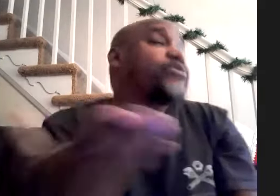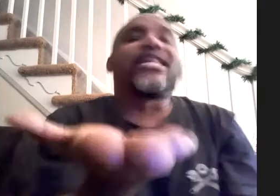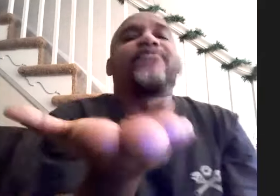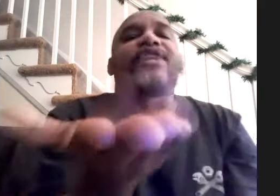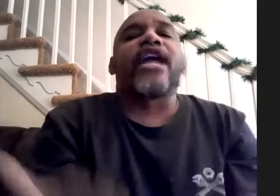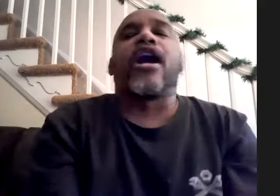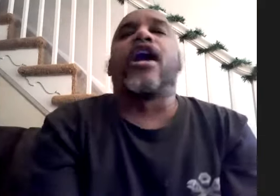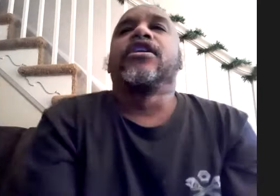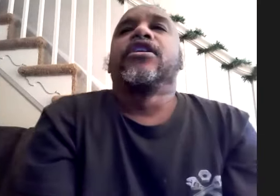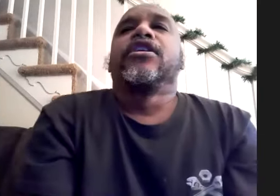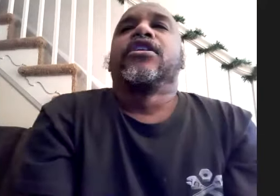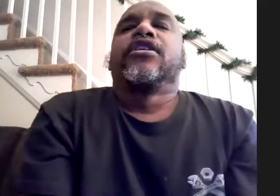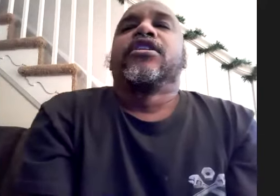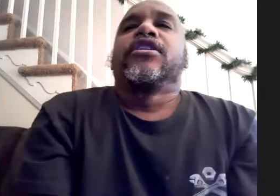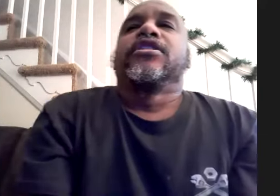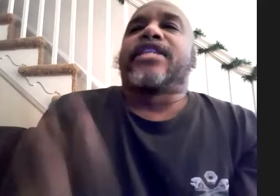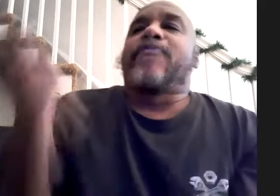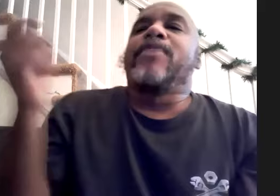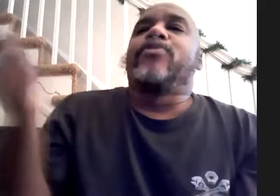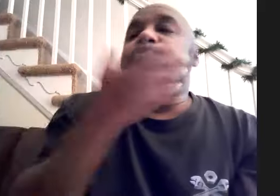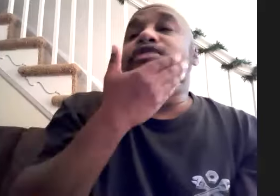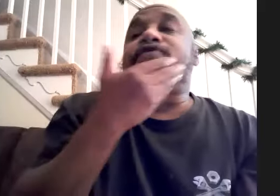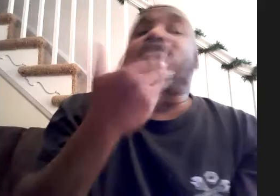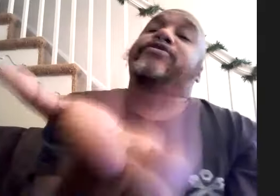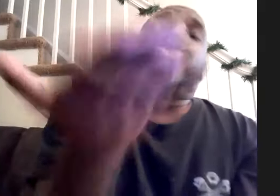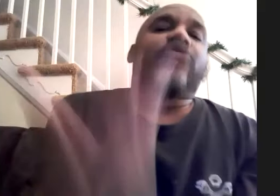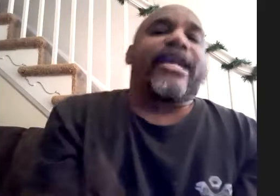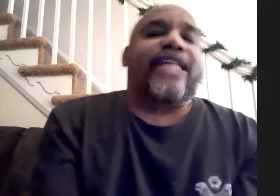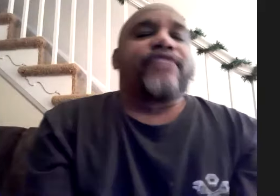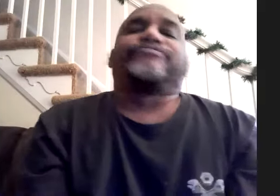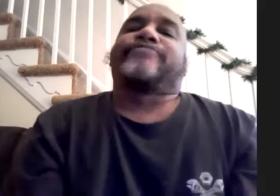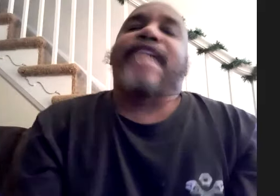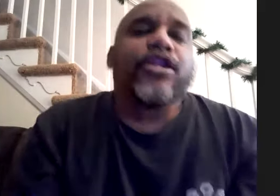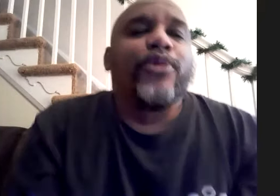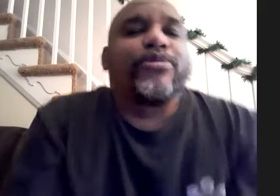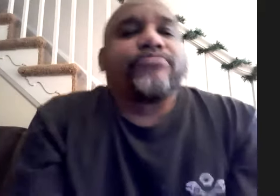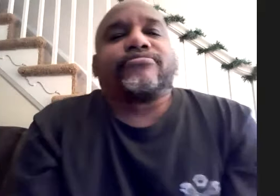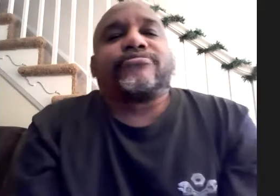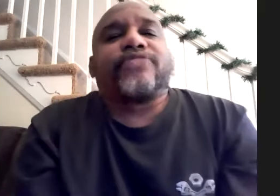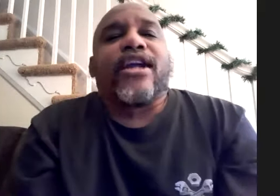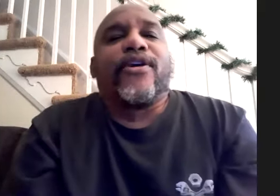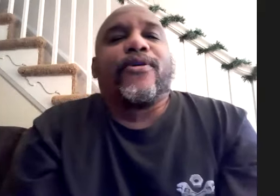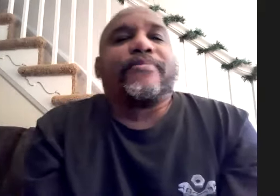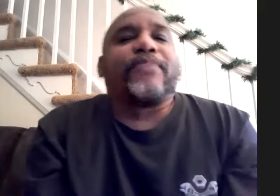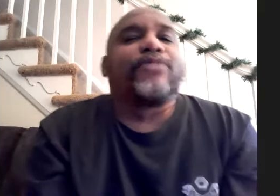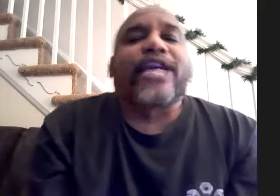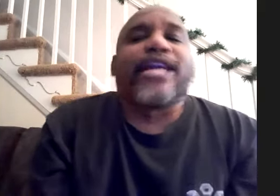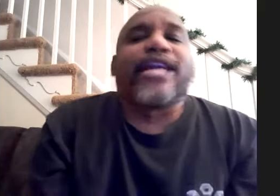was the same thing that uh that people would do with different like cool like that cantaloupe you know people took can't you took